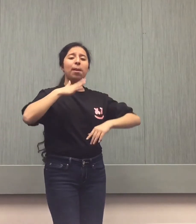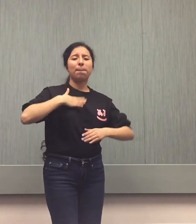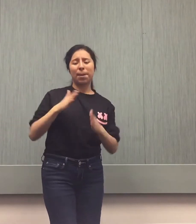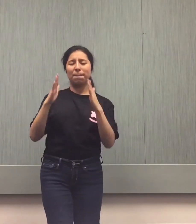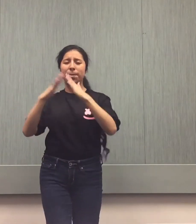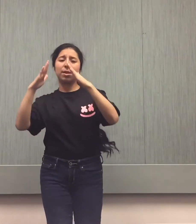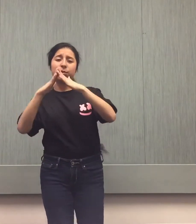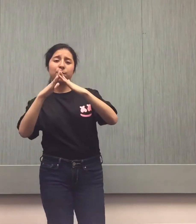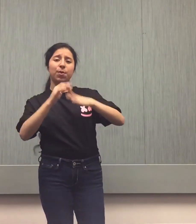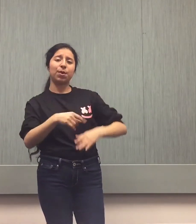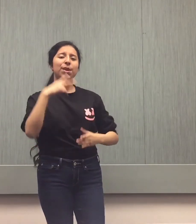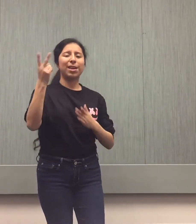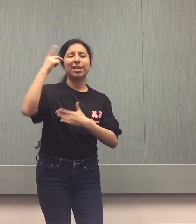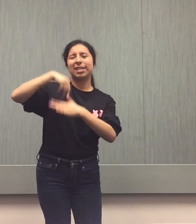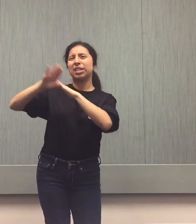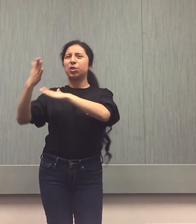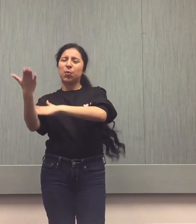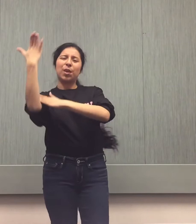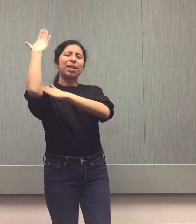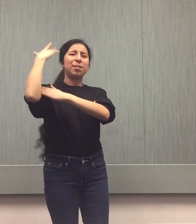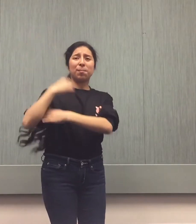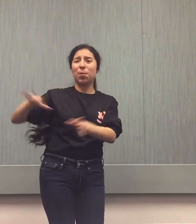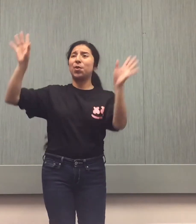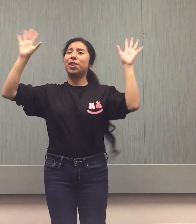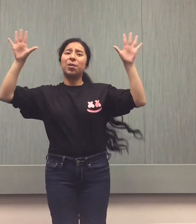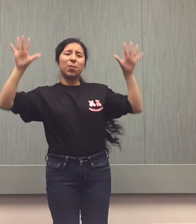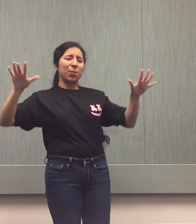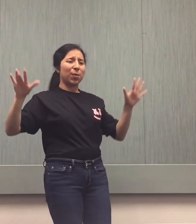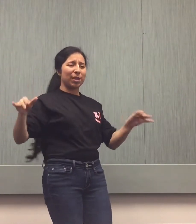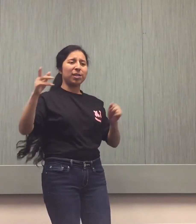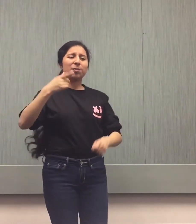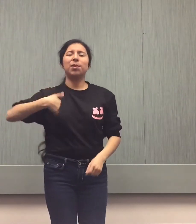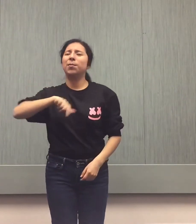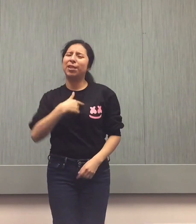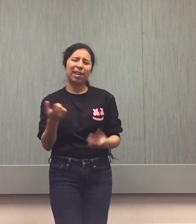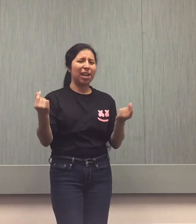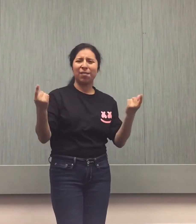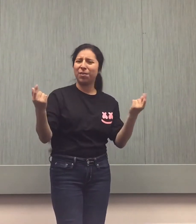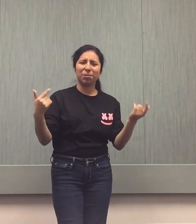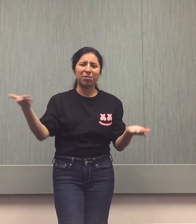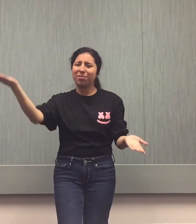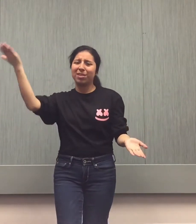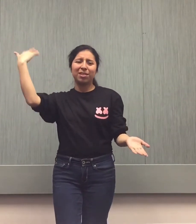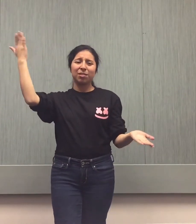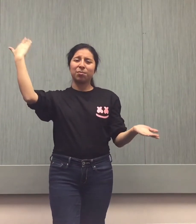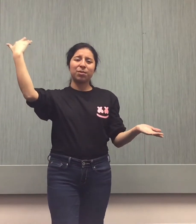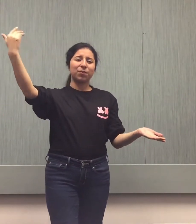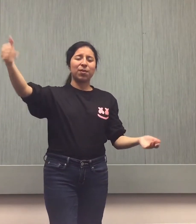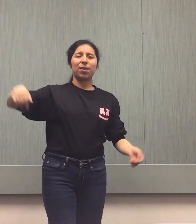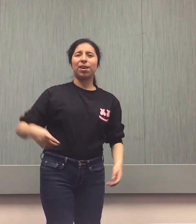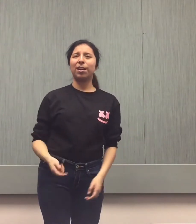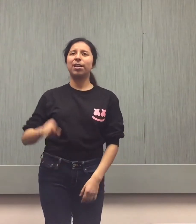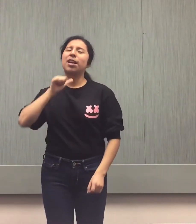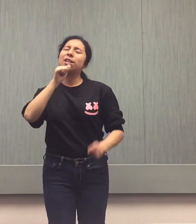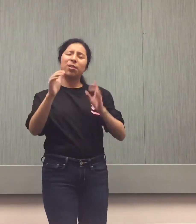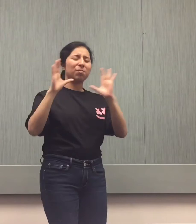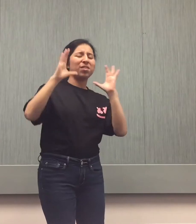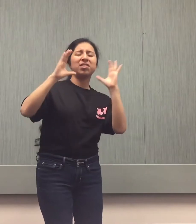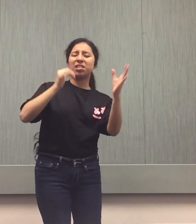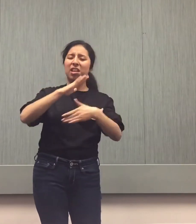up at my door It's 2 in the morning, the rain is pouring, haven't we been here before? Don't mess it